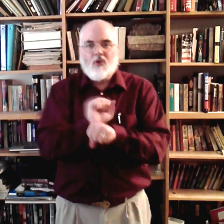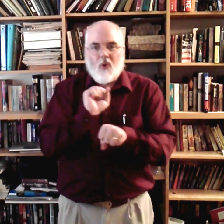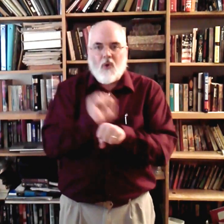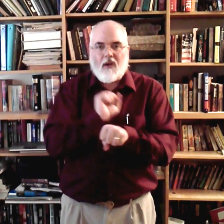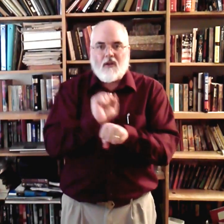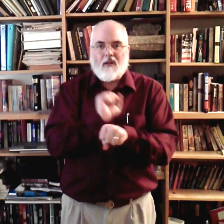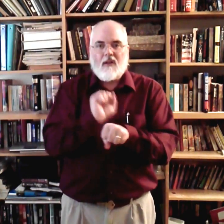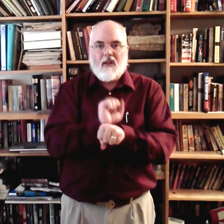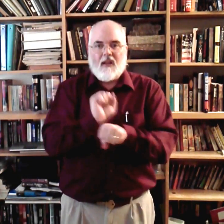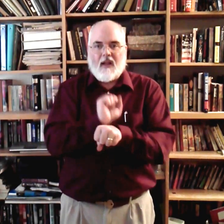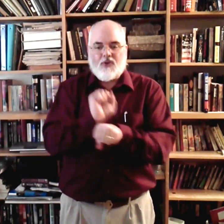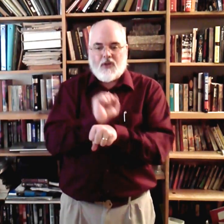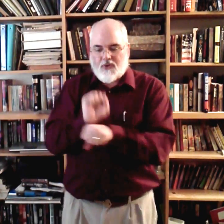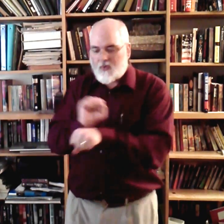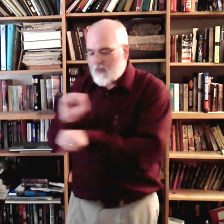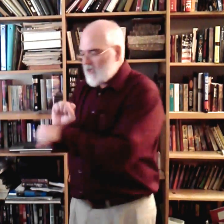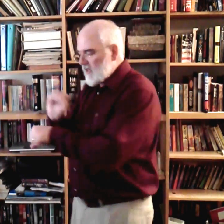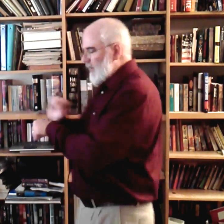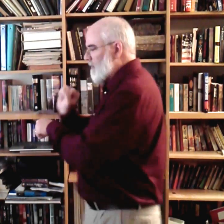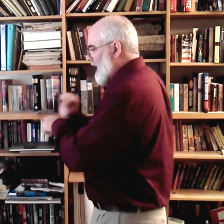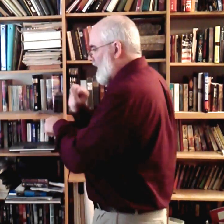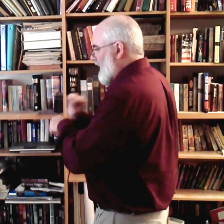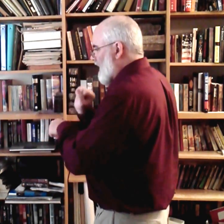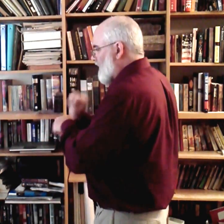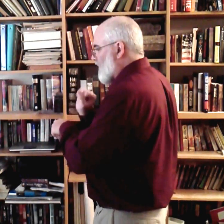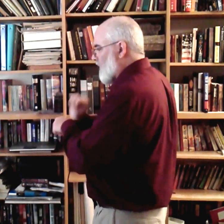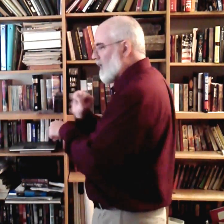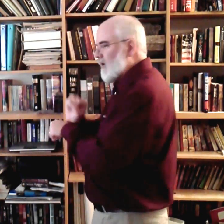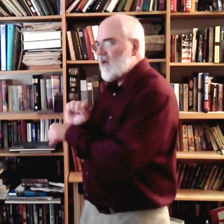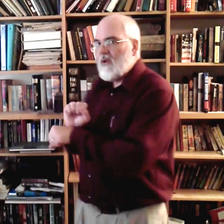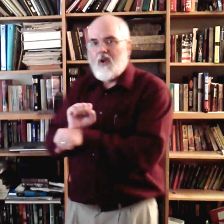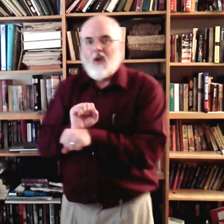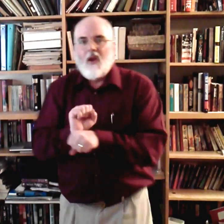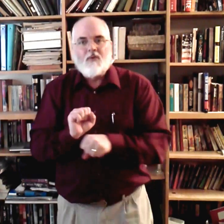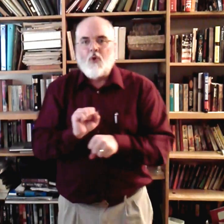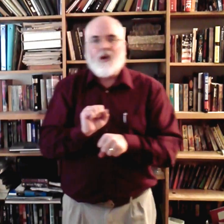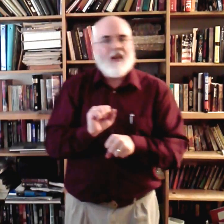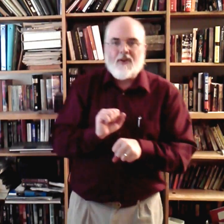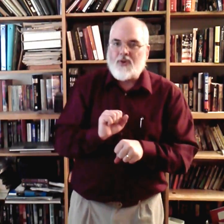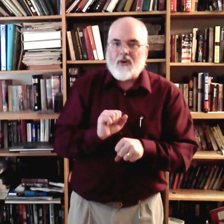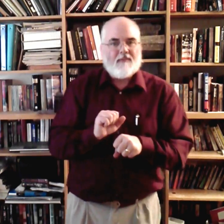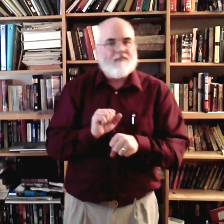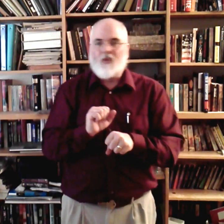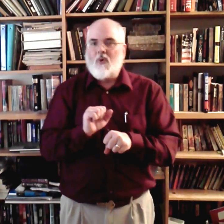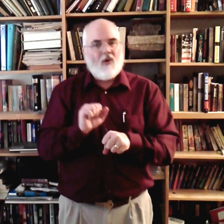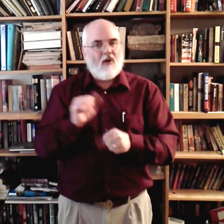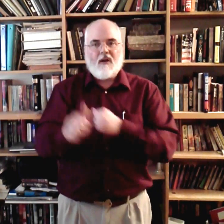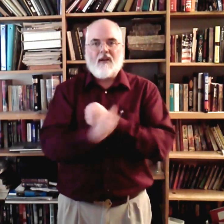Toil. Toil. And it's just your wrist kind of banging together. Toil. Nor danger. Nor danger.